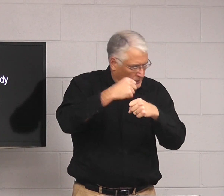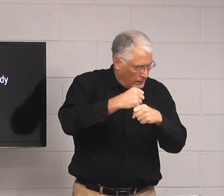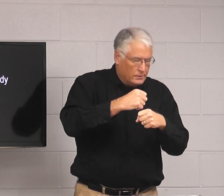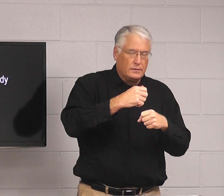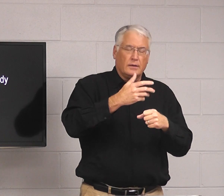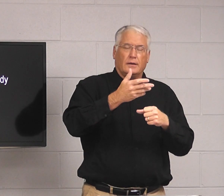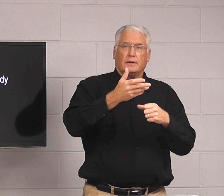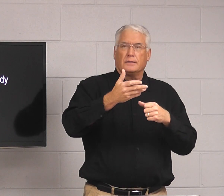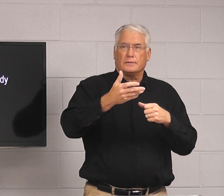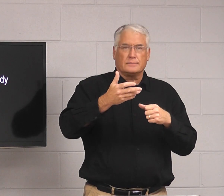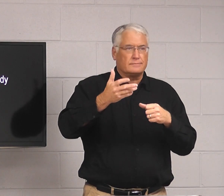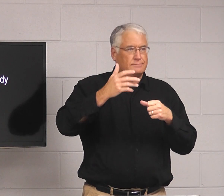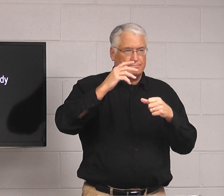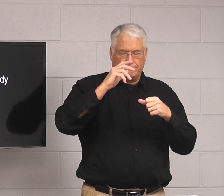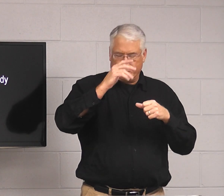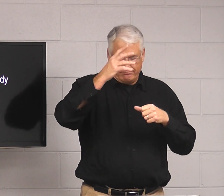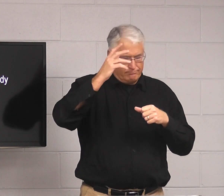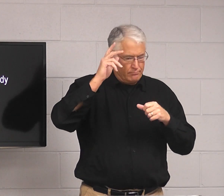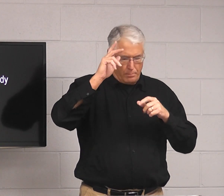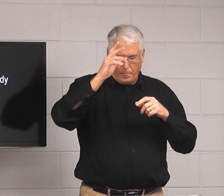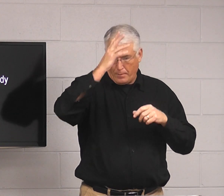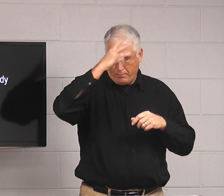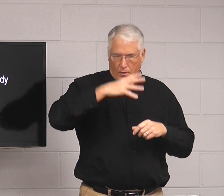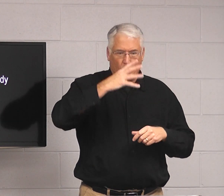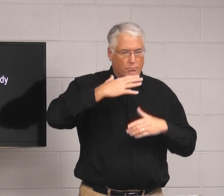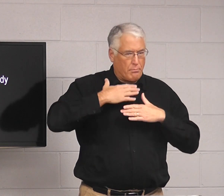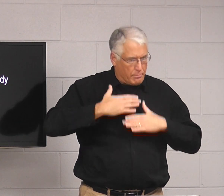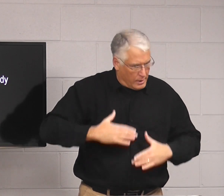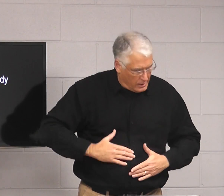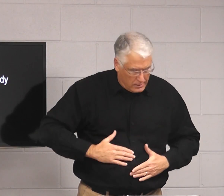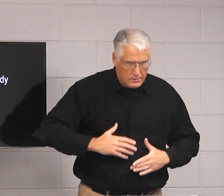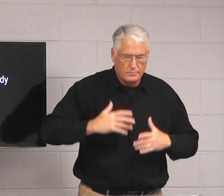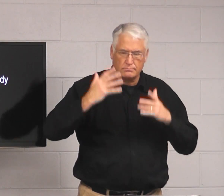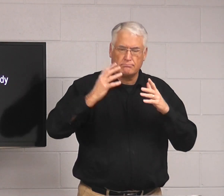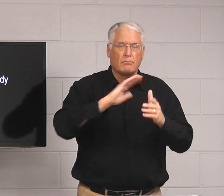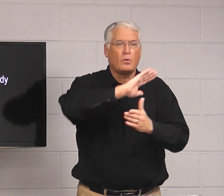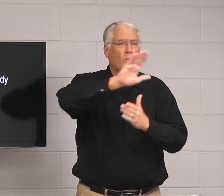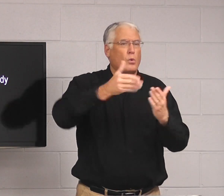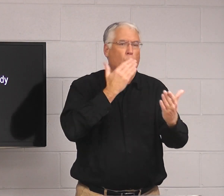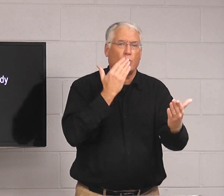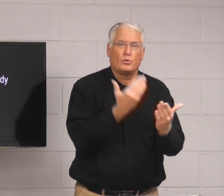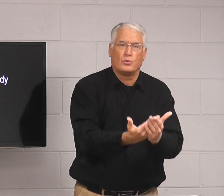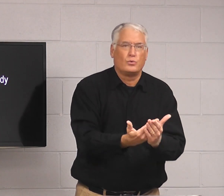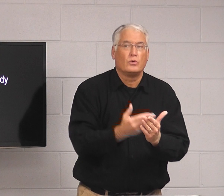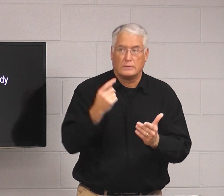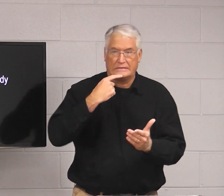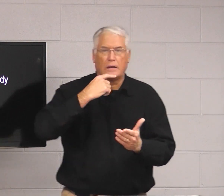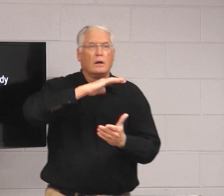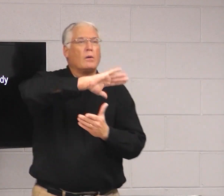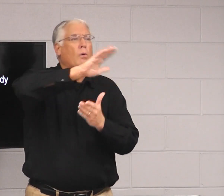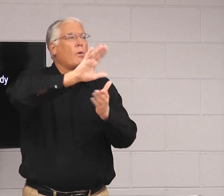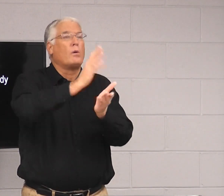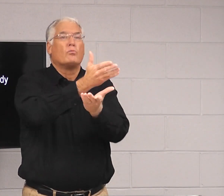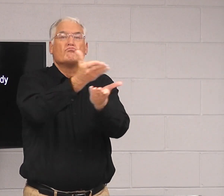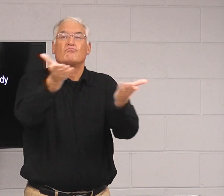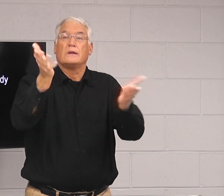God created man and woman's bodies to be all good. He said,